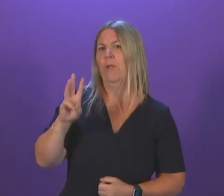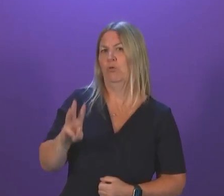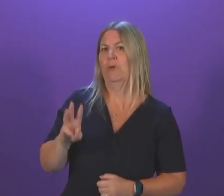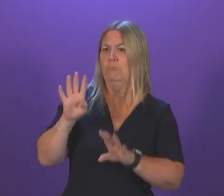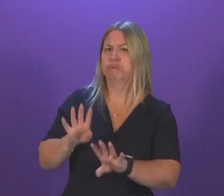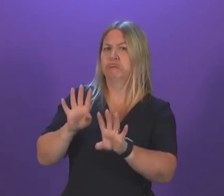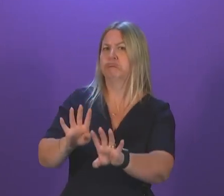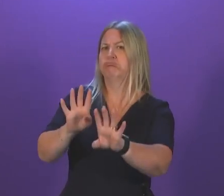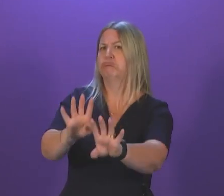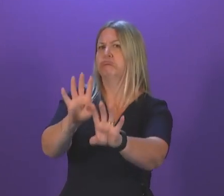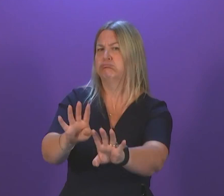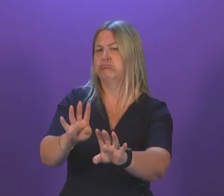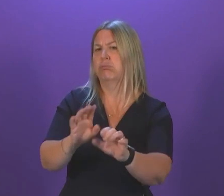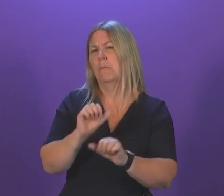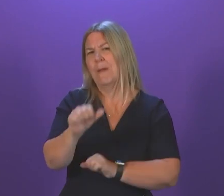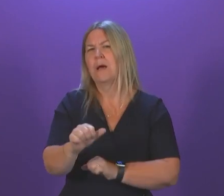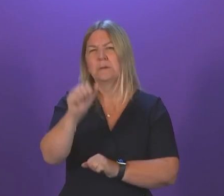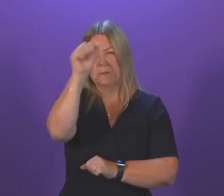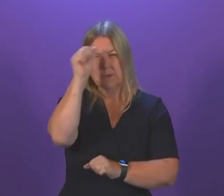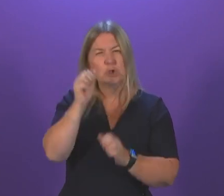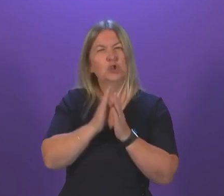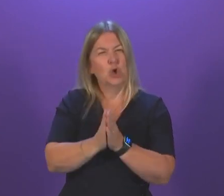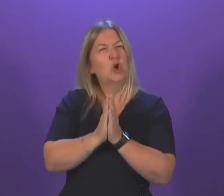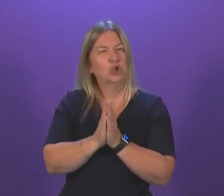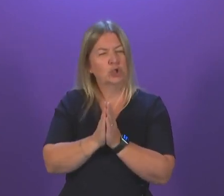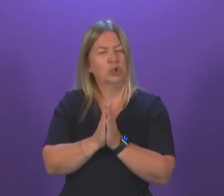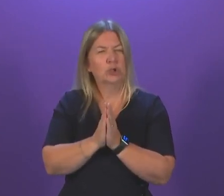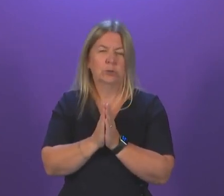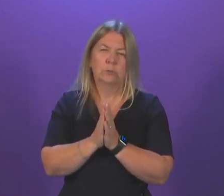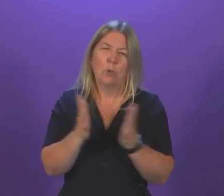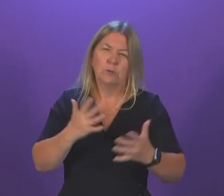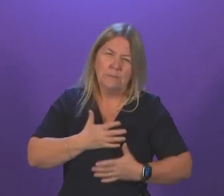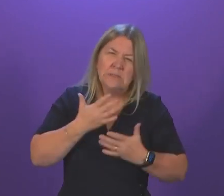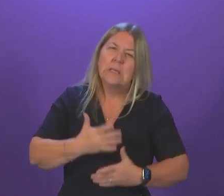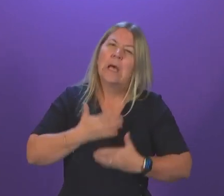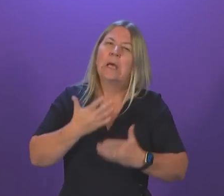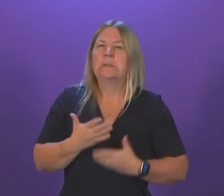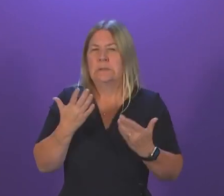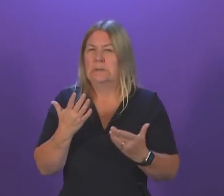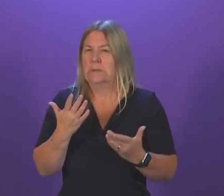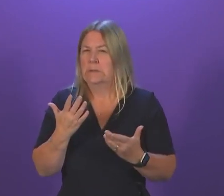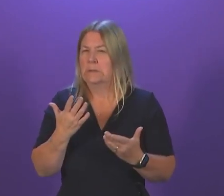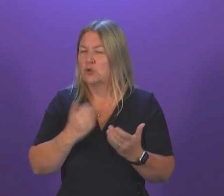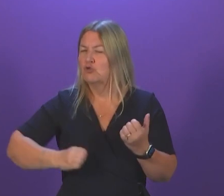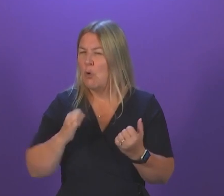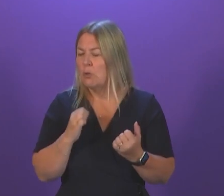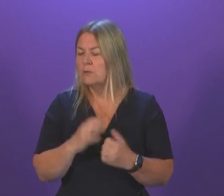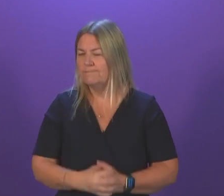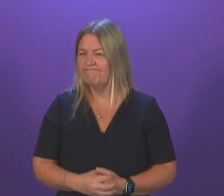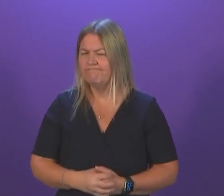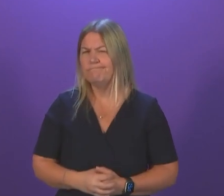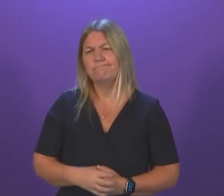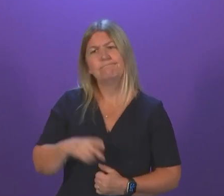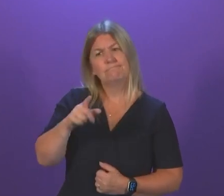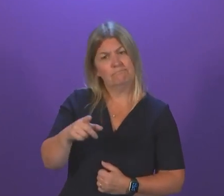Catholic churches, causing a great deal of distress and concern to the members of those parishes in the wider Church in Scotland. Given these events, First